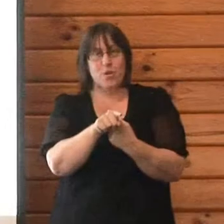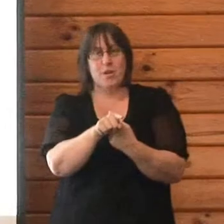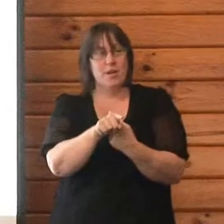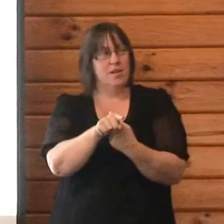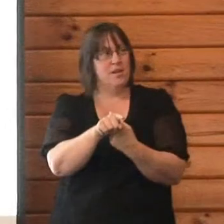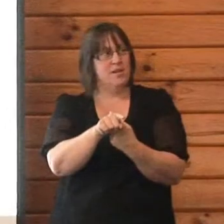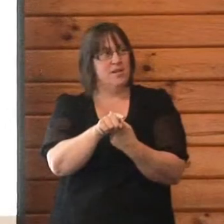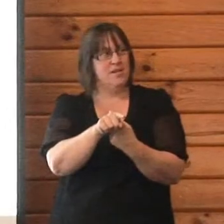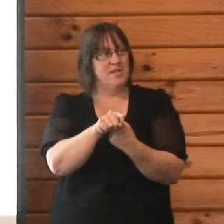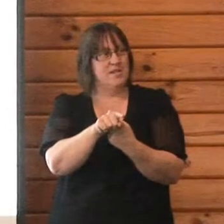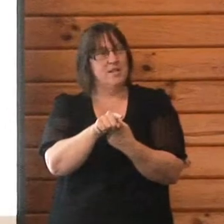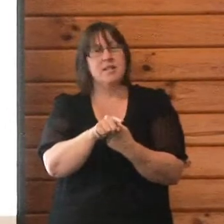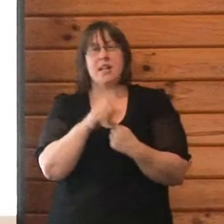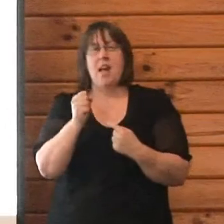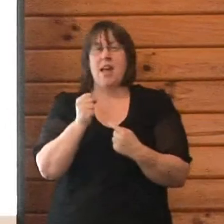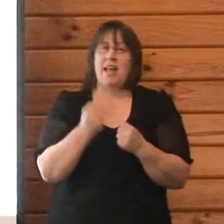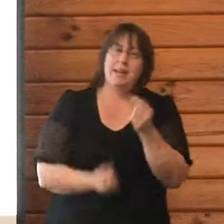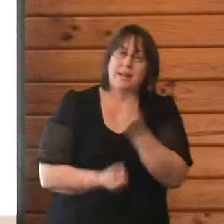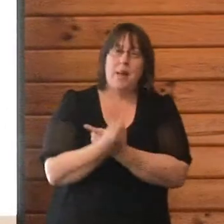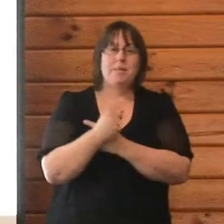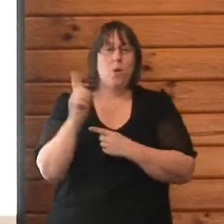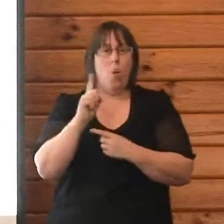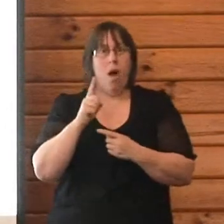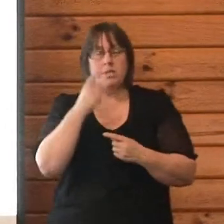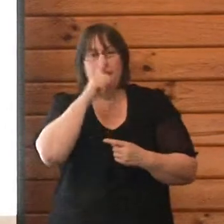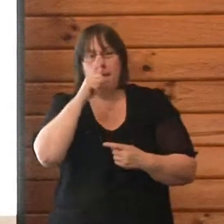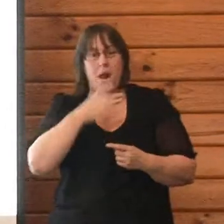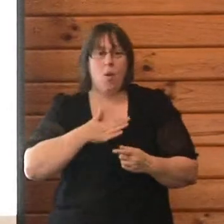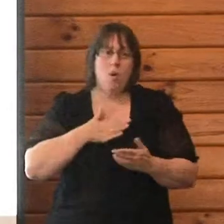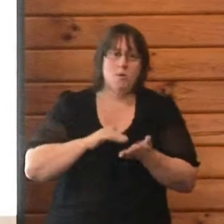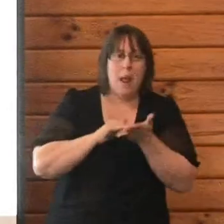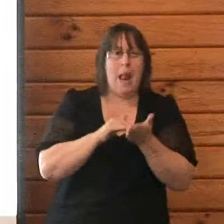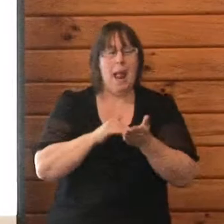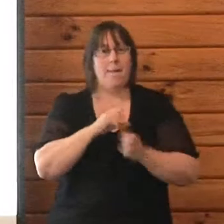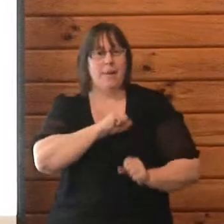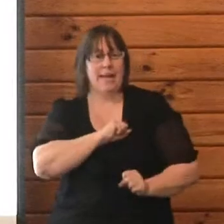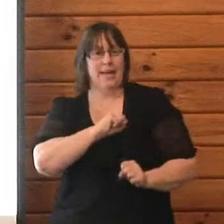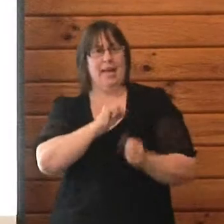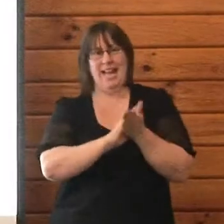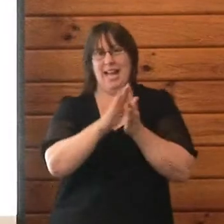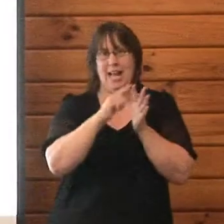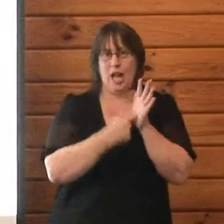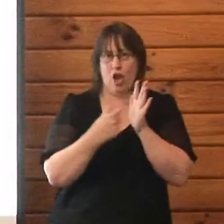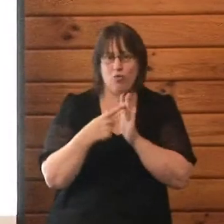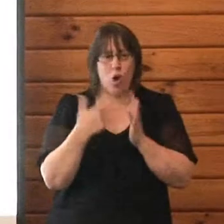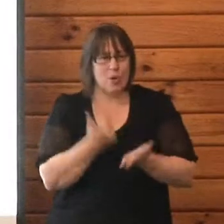altruistic, philanthropic feeling of heroism where we're all supporting families, friends, and neighbors for a common cause.